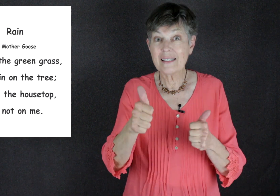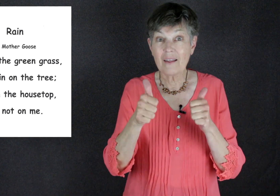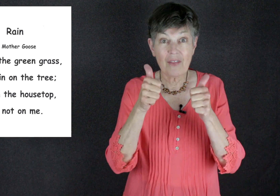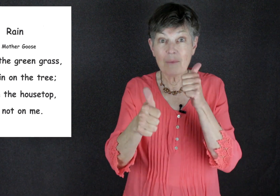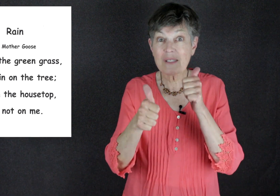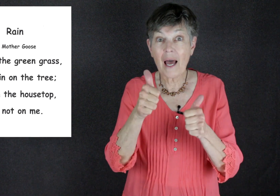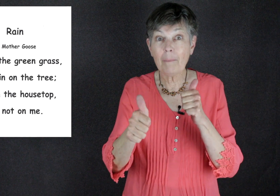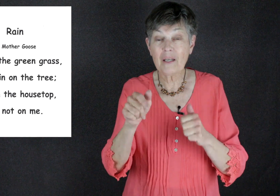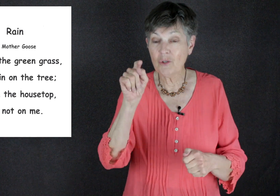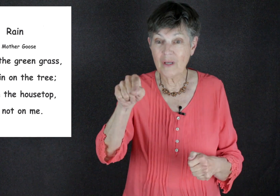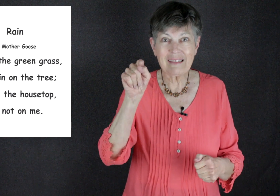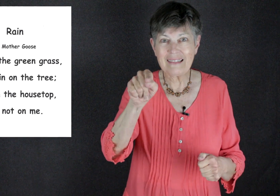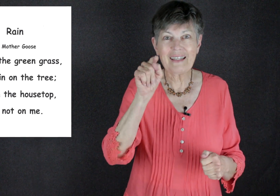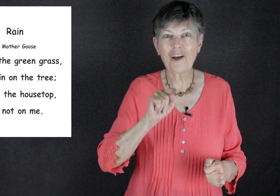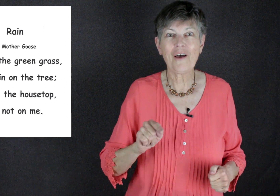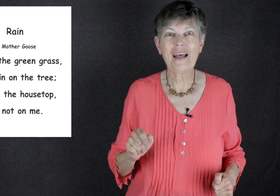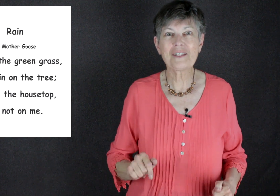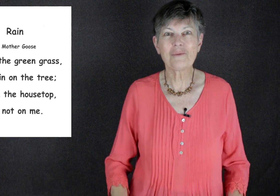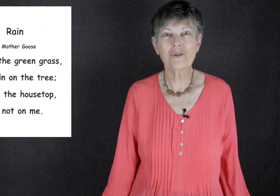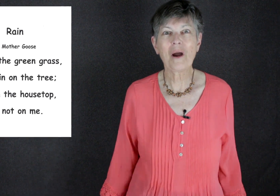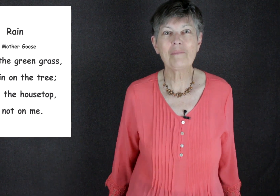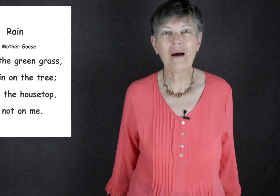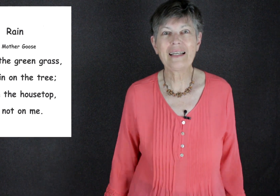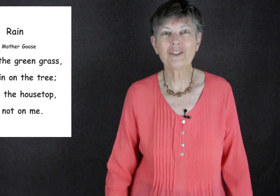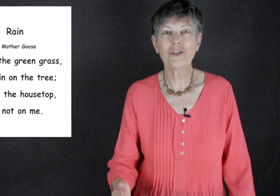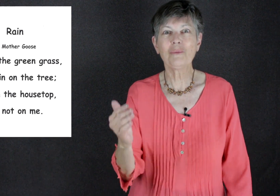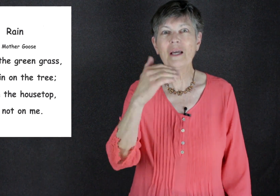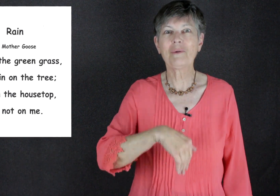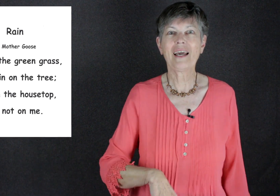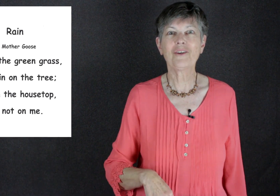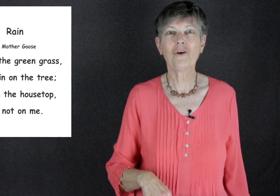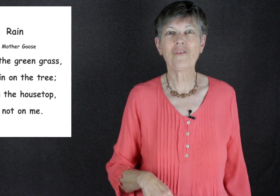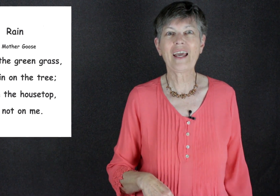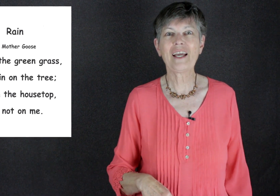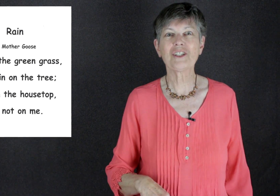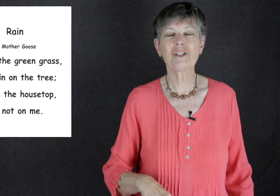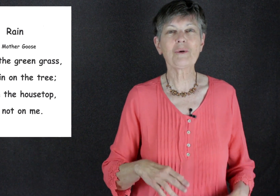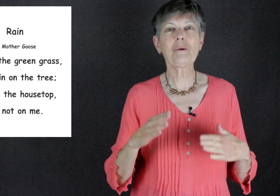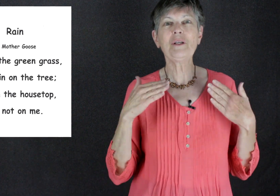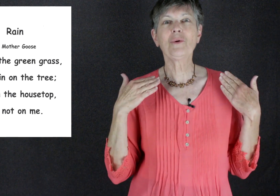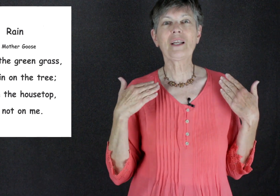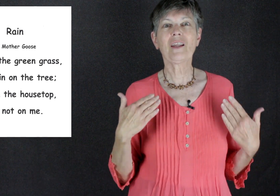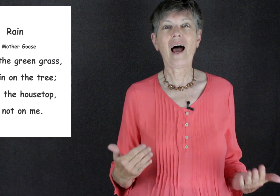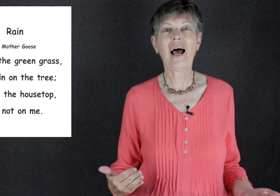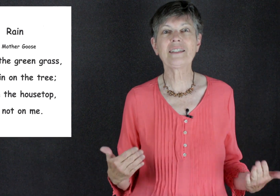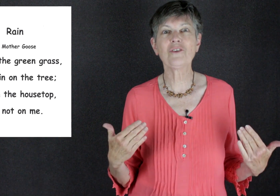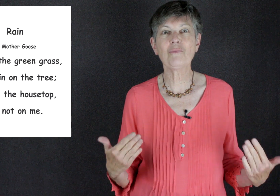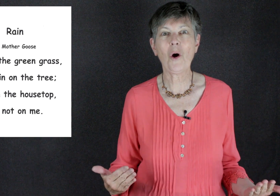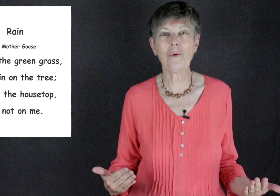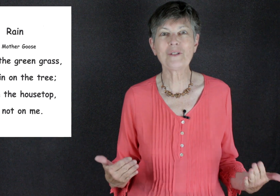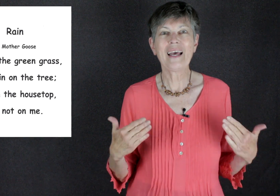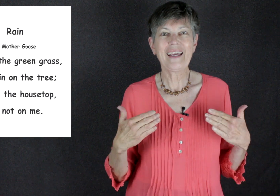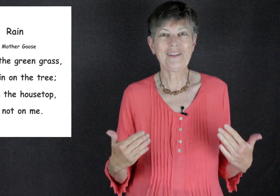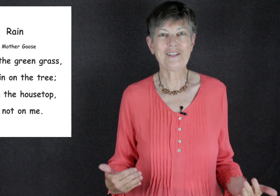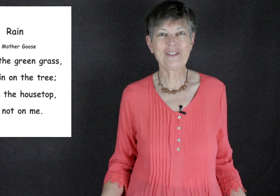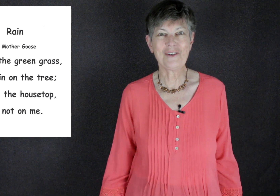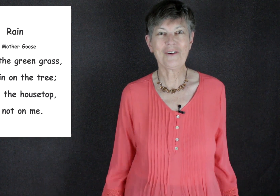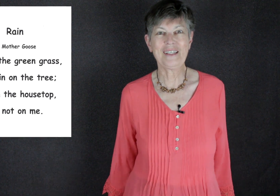us a thumbs up and do click on that subscribe button so you'll be able to get notifications we're going to be doing lots of poems in this series